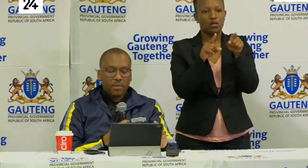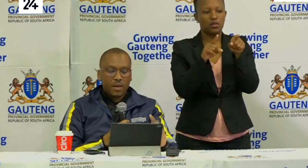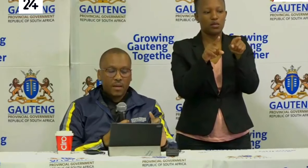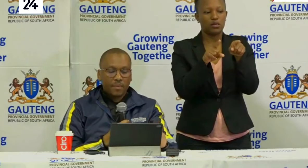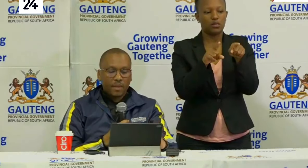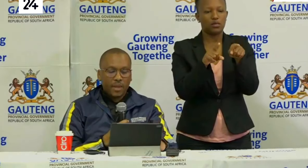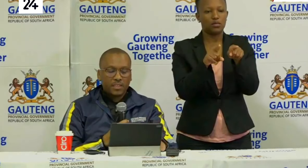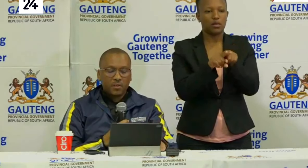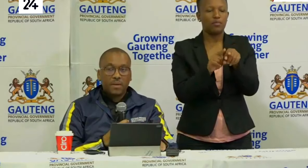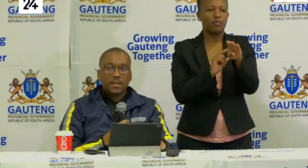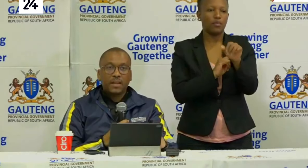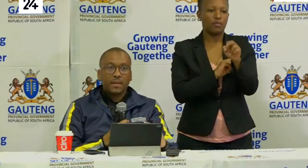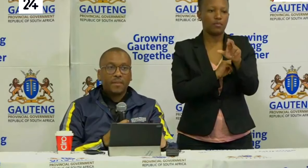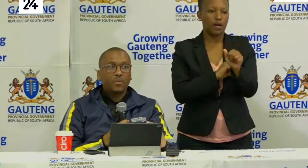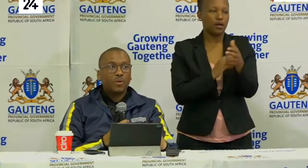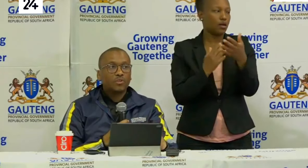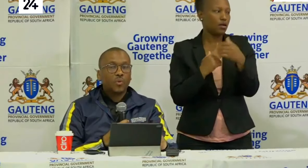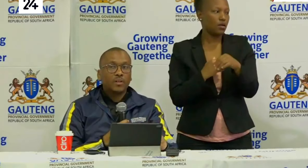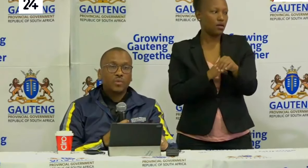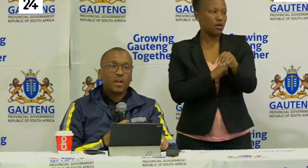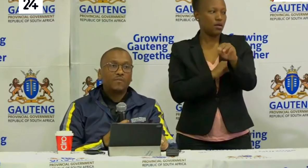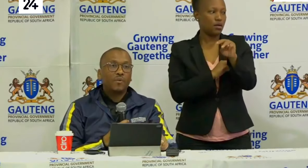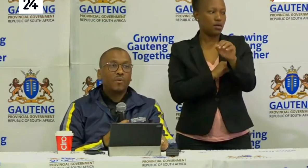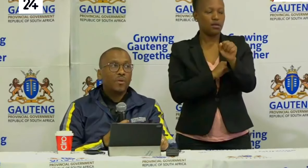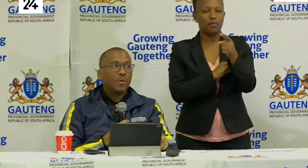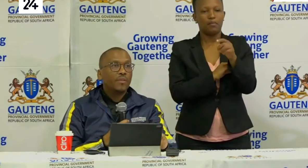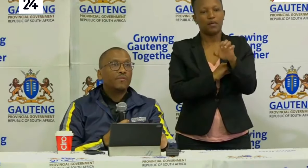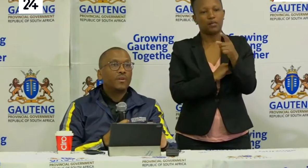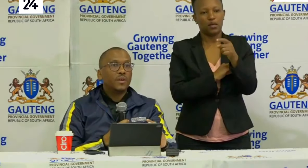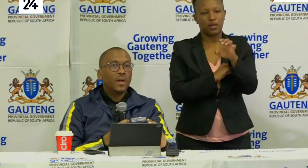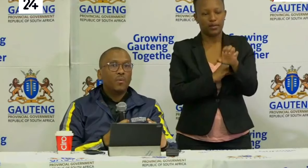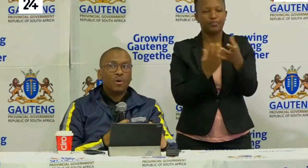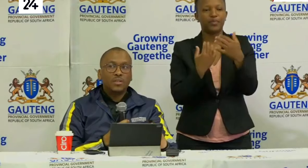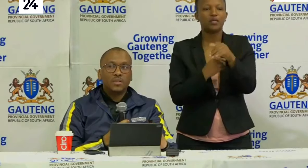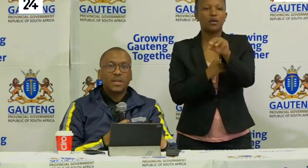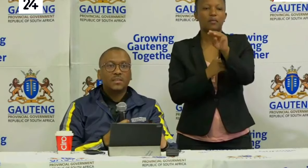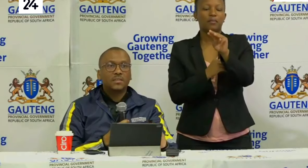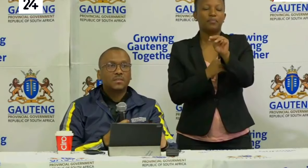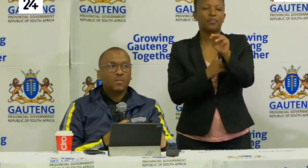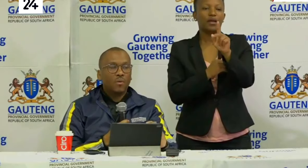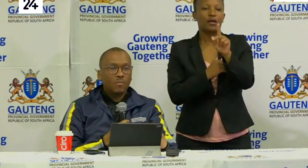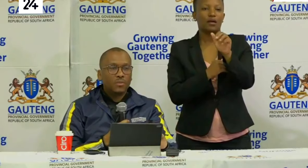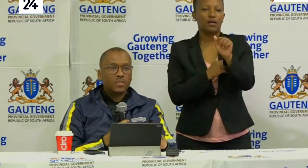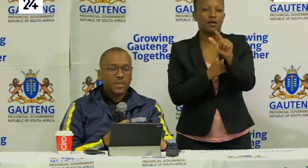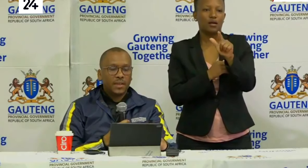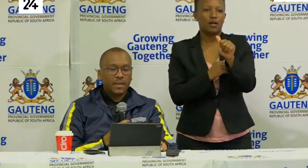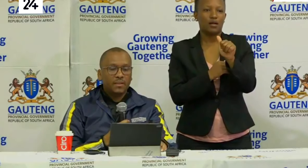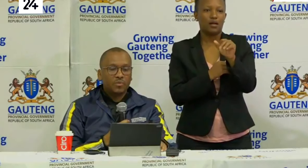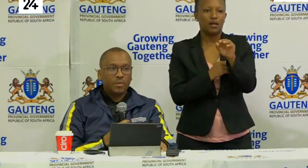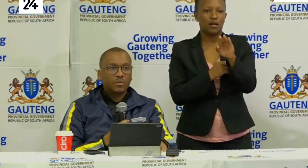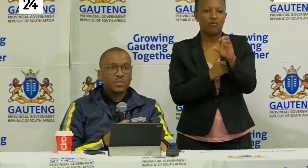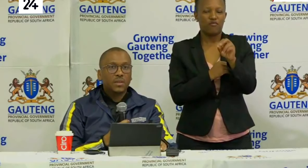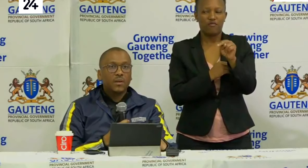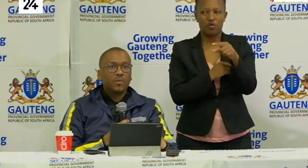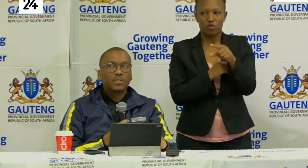Anipara and Charlotte MacLagan and we also went to Calafone they've got a ward that is almost ready